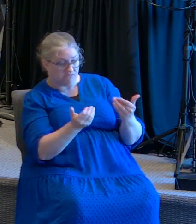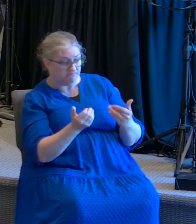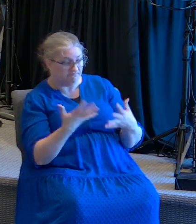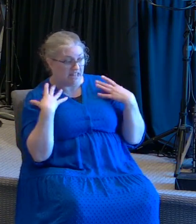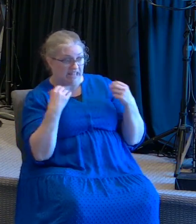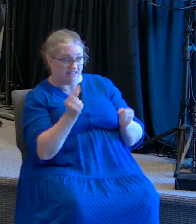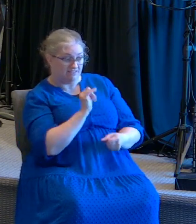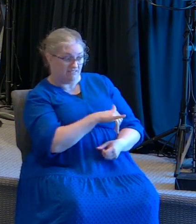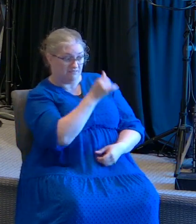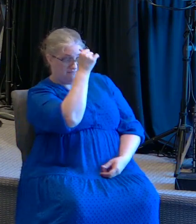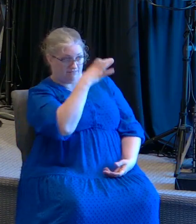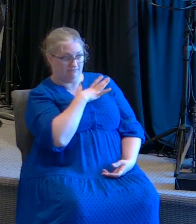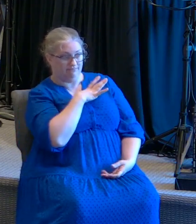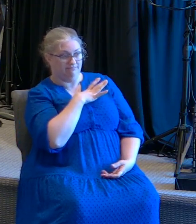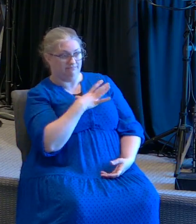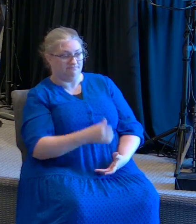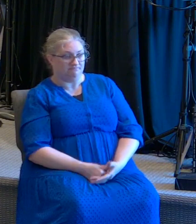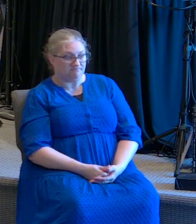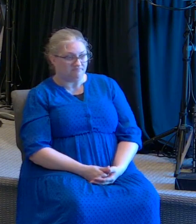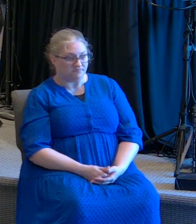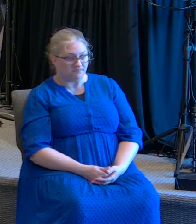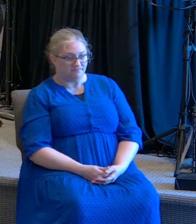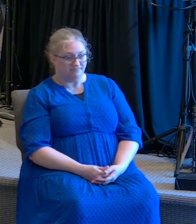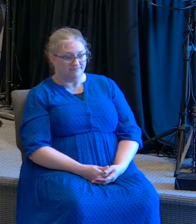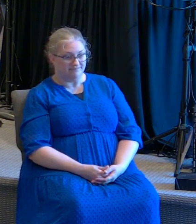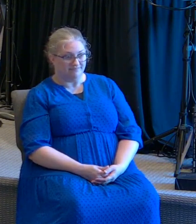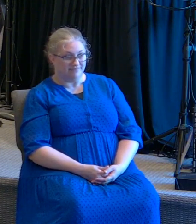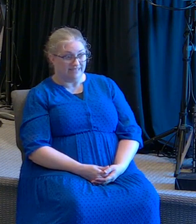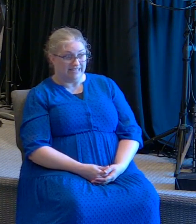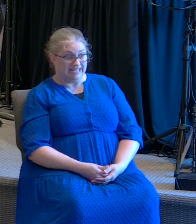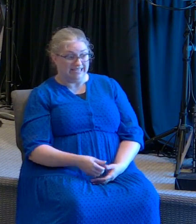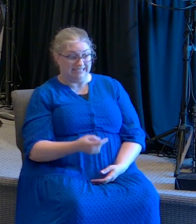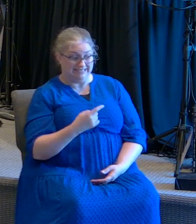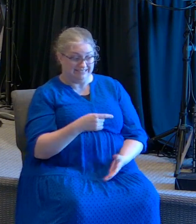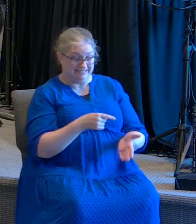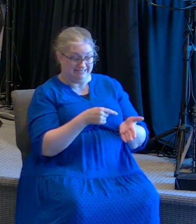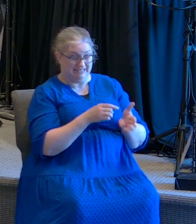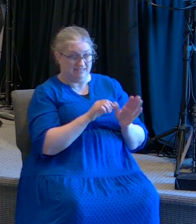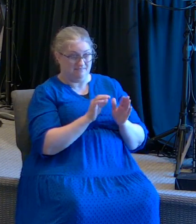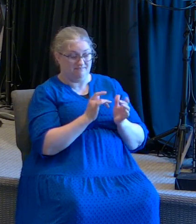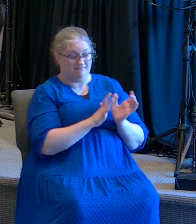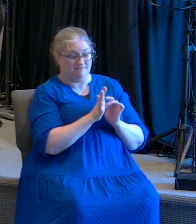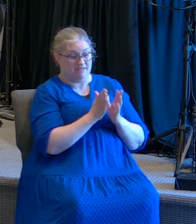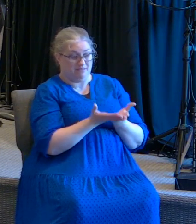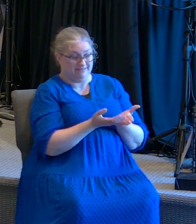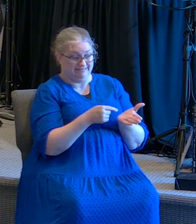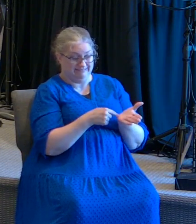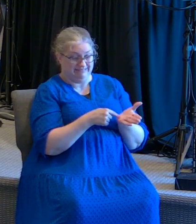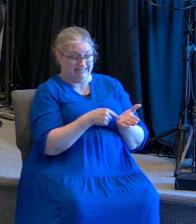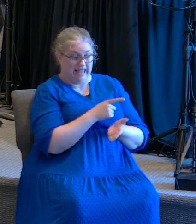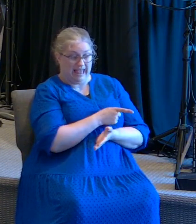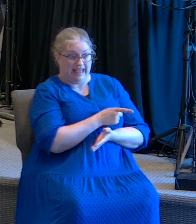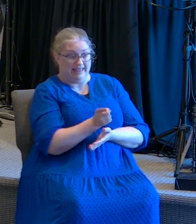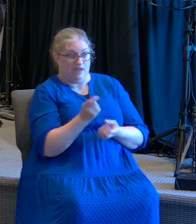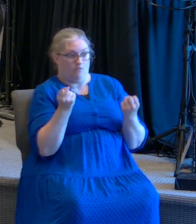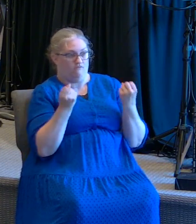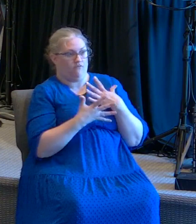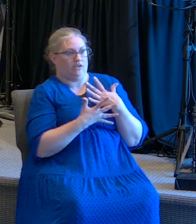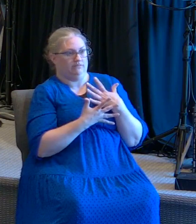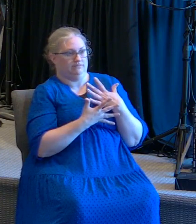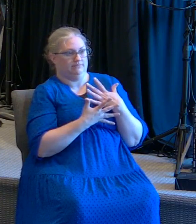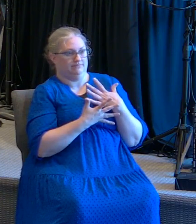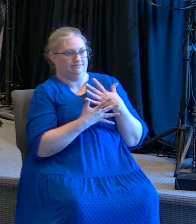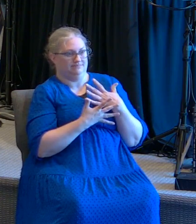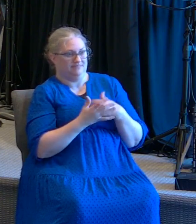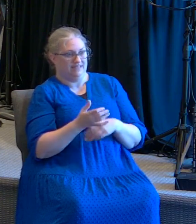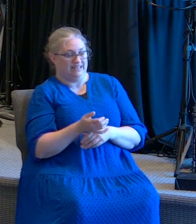va y sana al paralítico. And it says they were afraid. Y dice que ellos estaban atemorizados. Kind of like